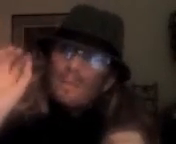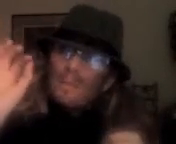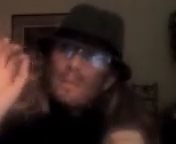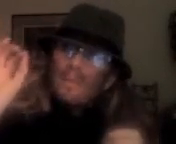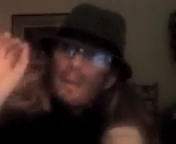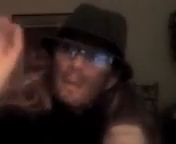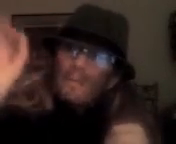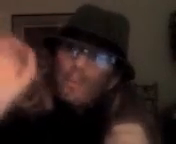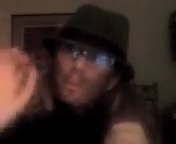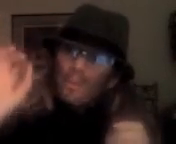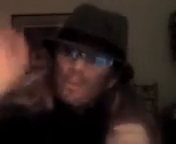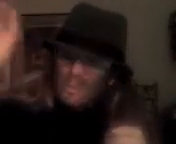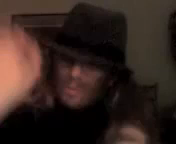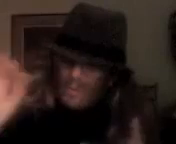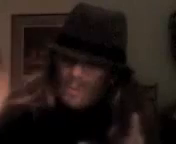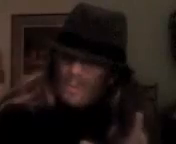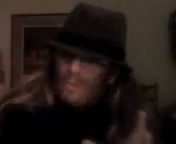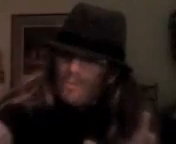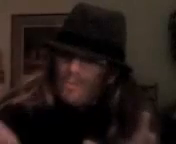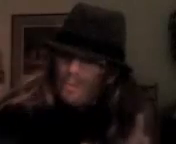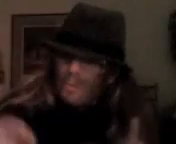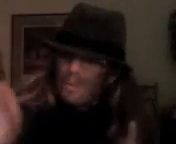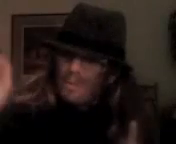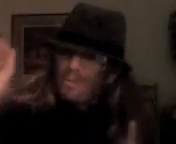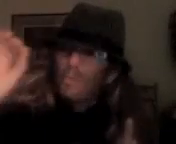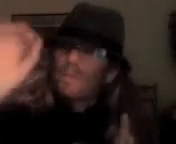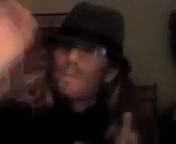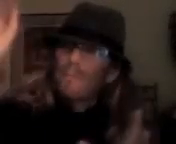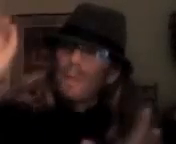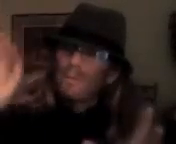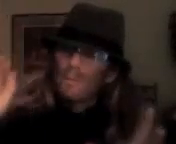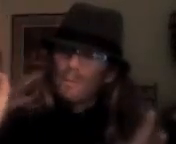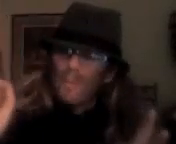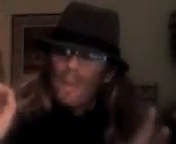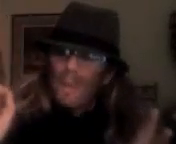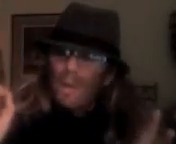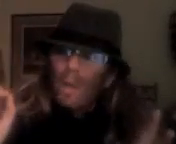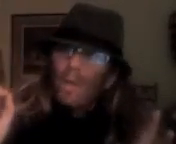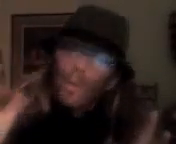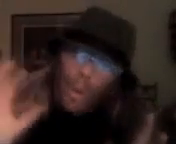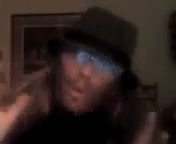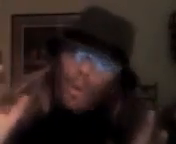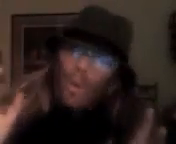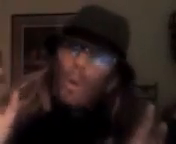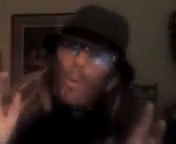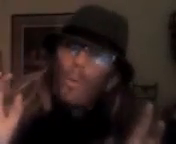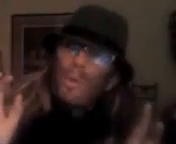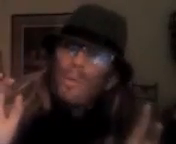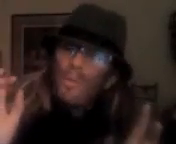cigarette burns in a very interesting pattern along with